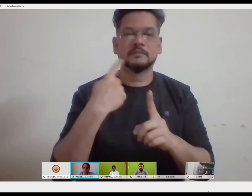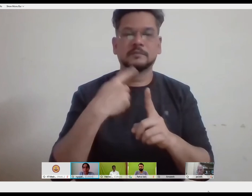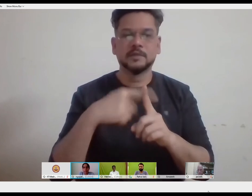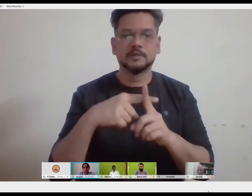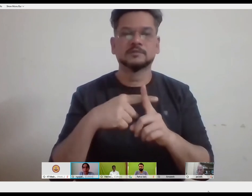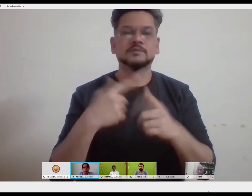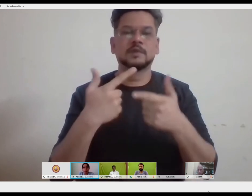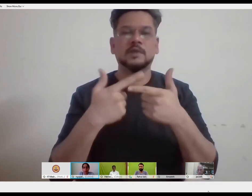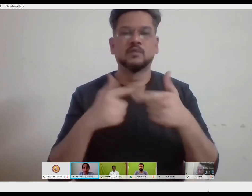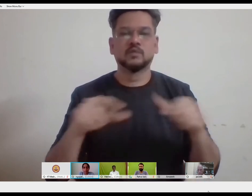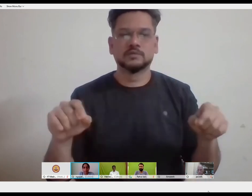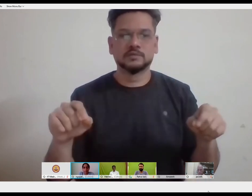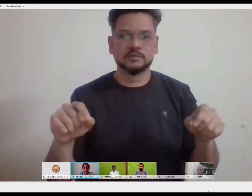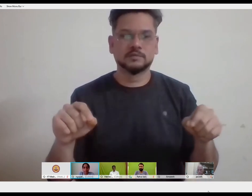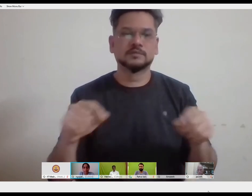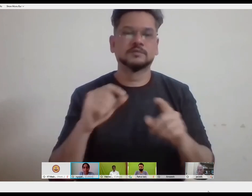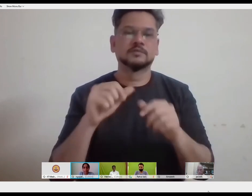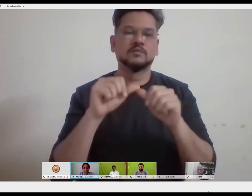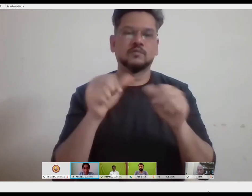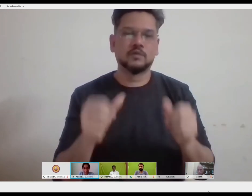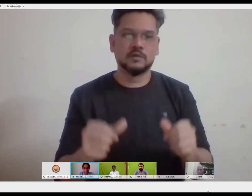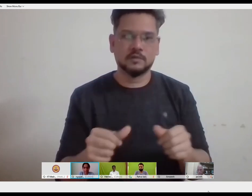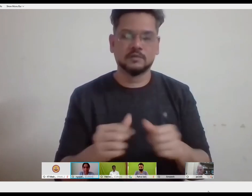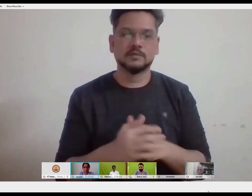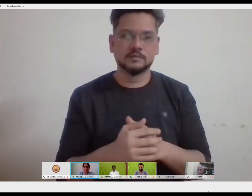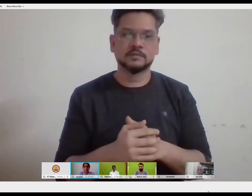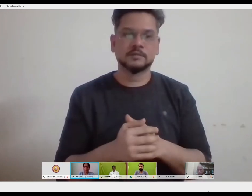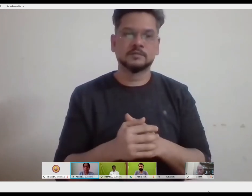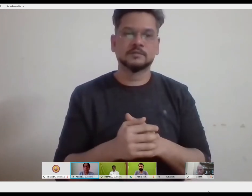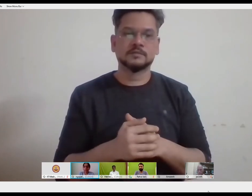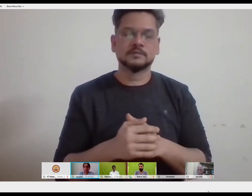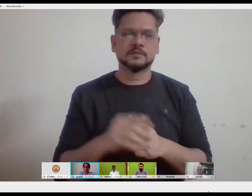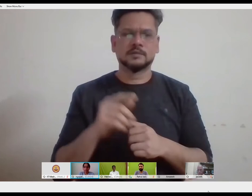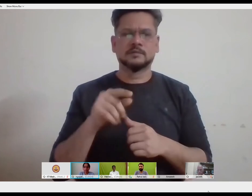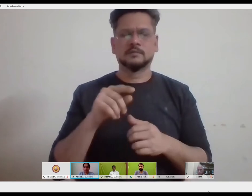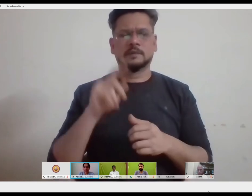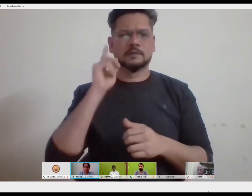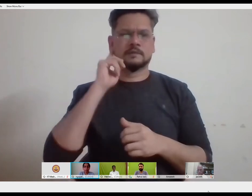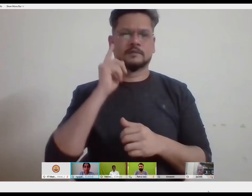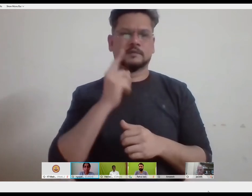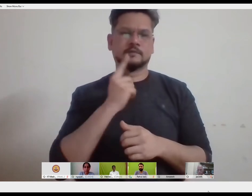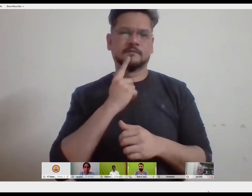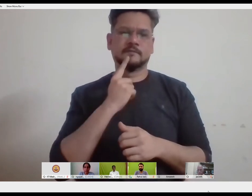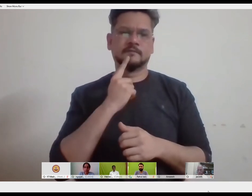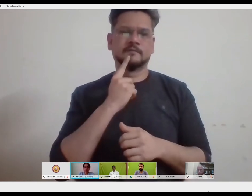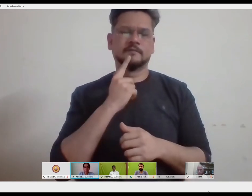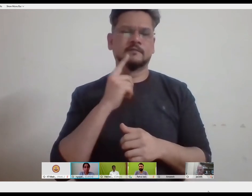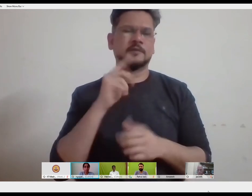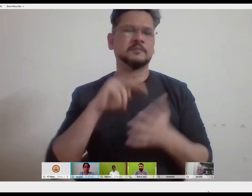Because of deafness, deafness is a very invisible disability.